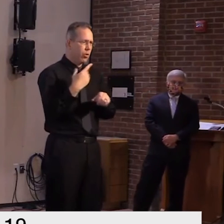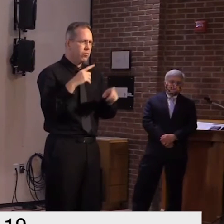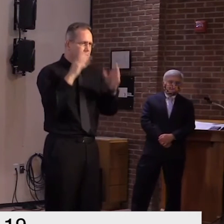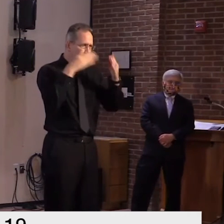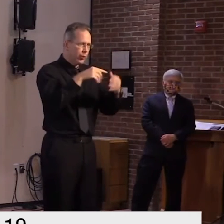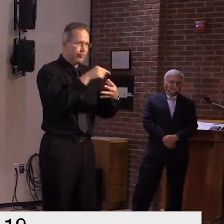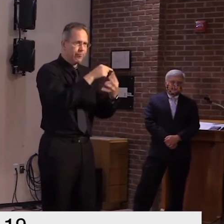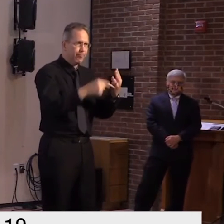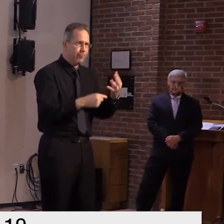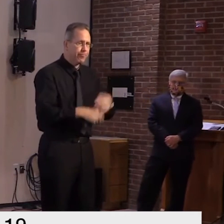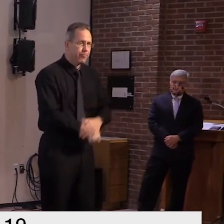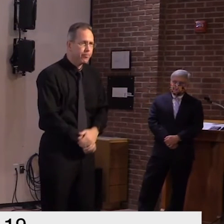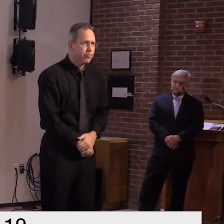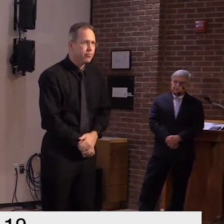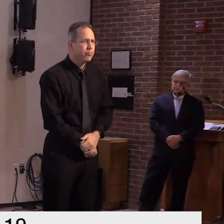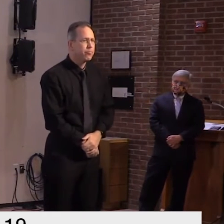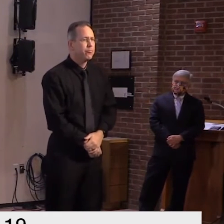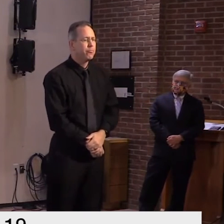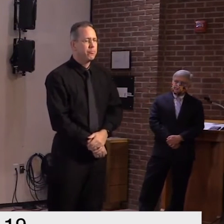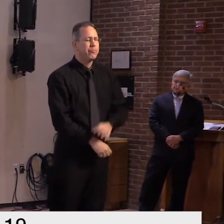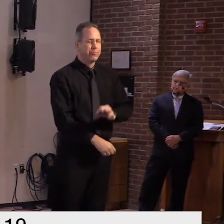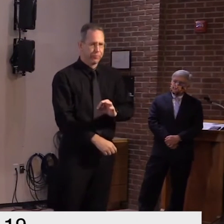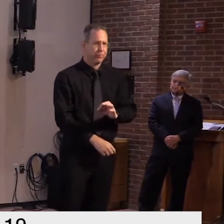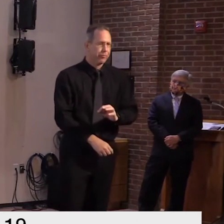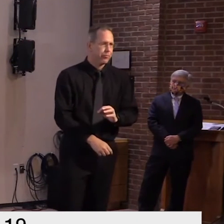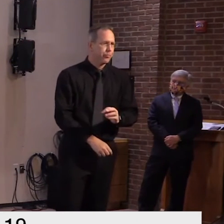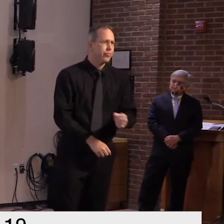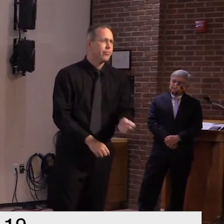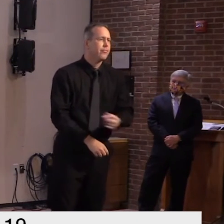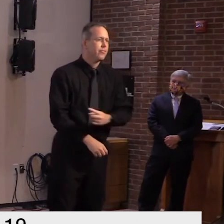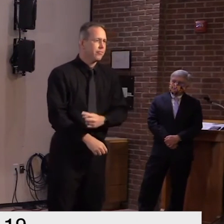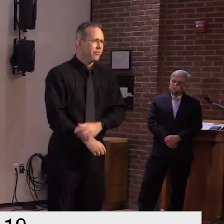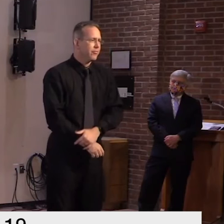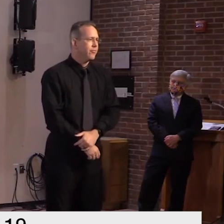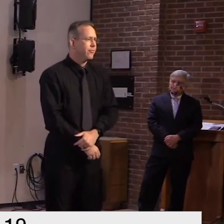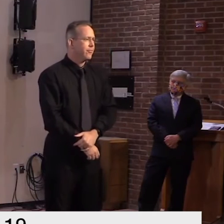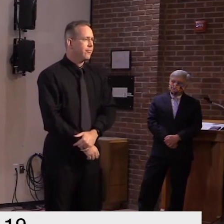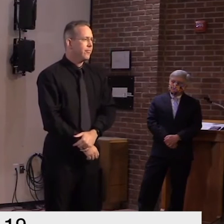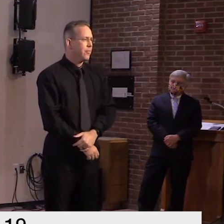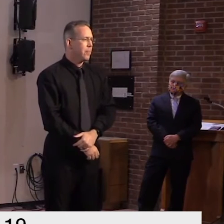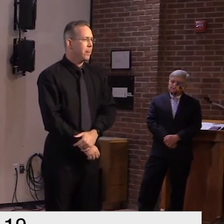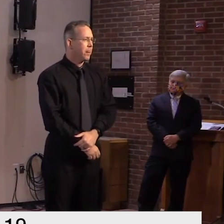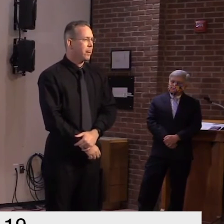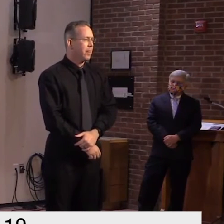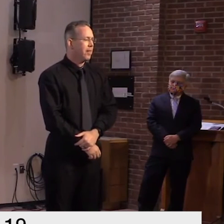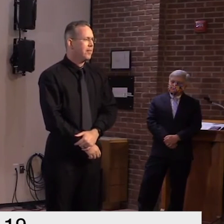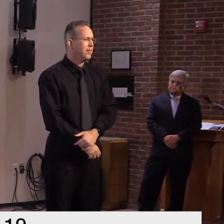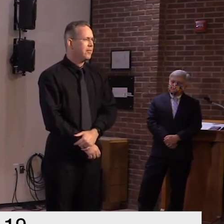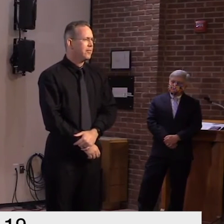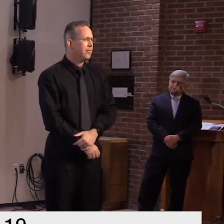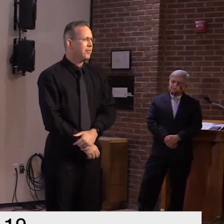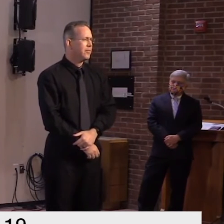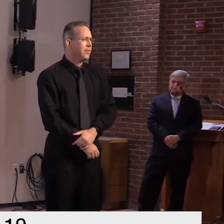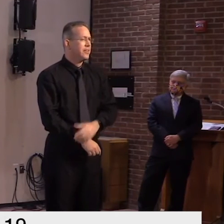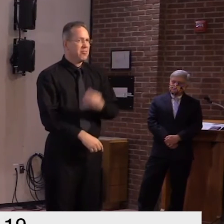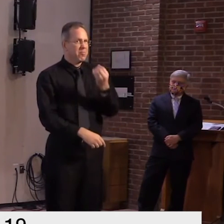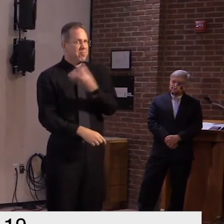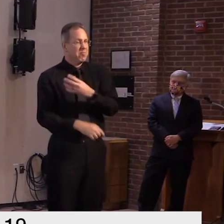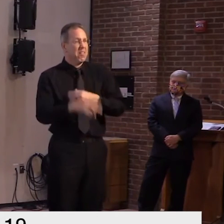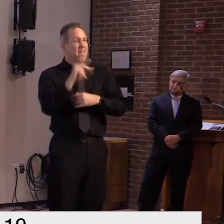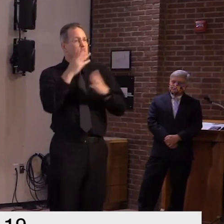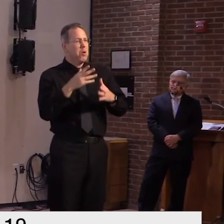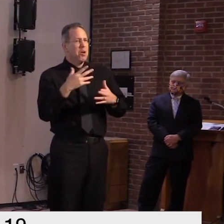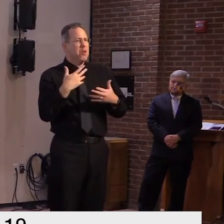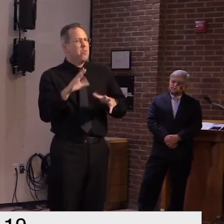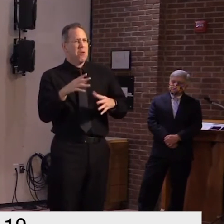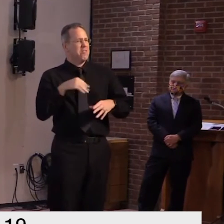citizens of vermont might cut you a slack on that but uh anyway i'll move on uh this may be for commissioner harrington do